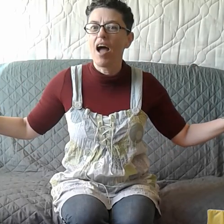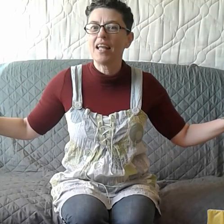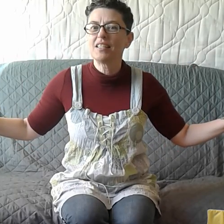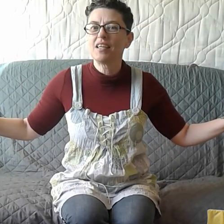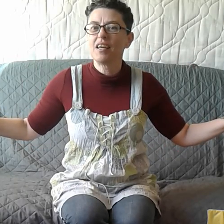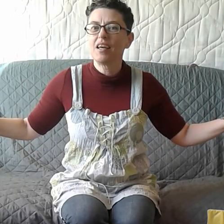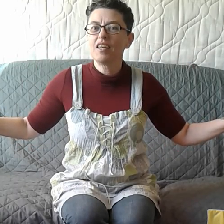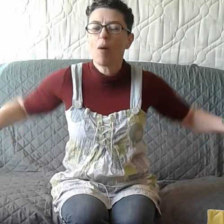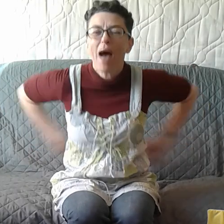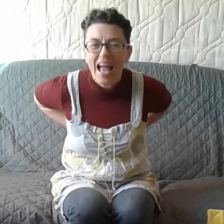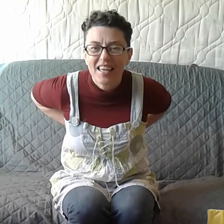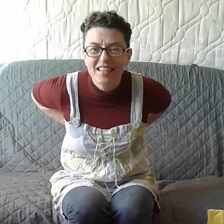your back.